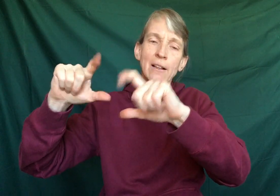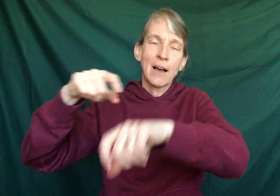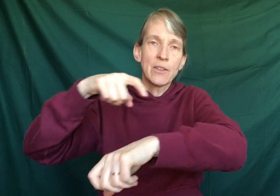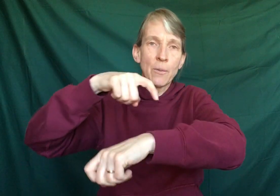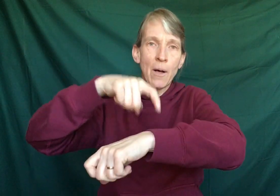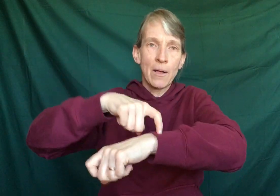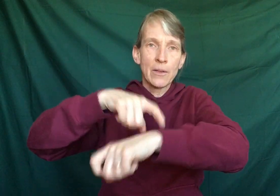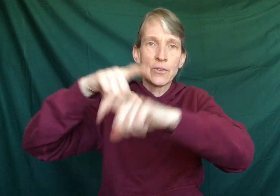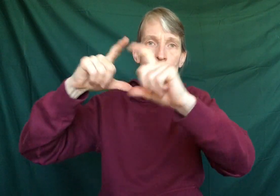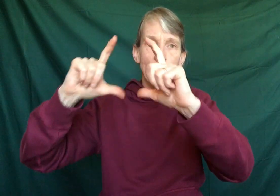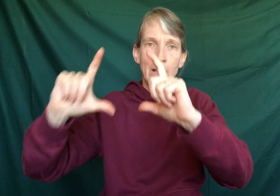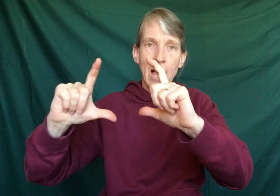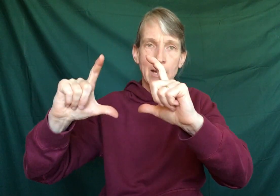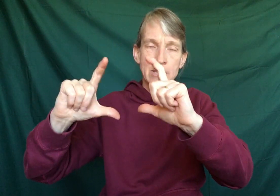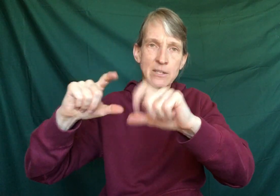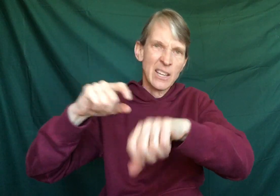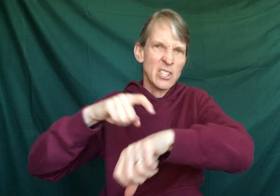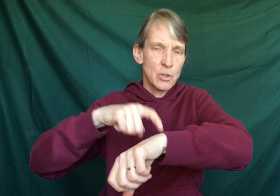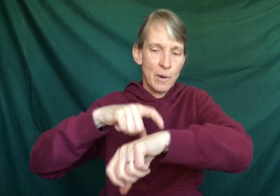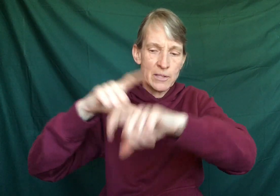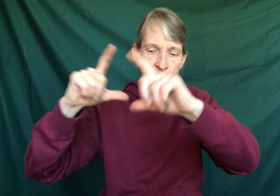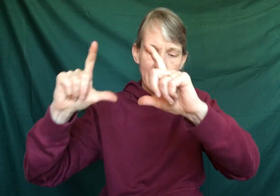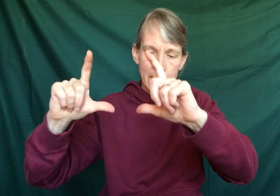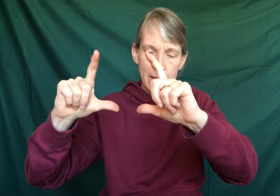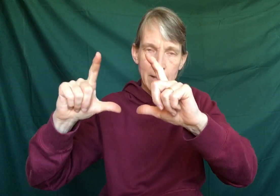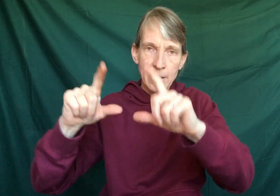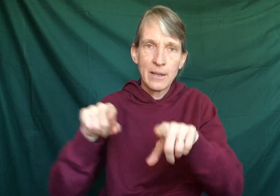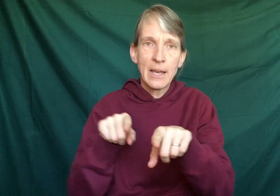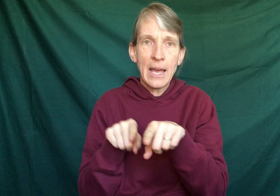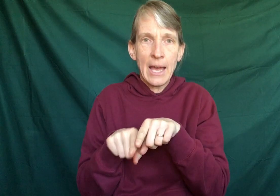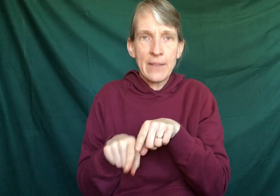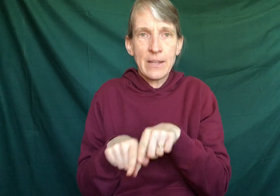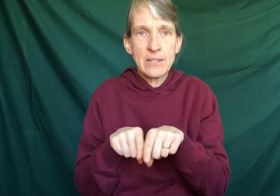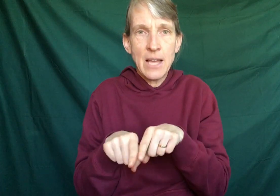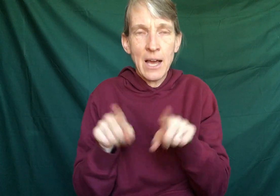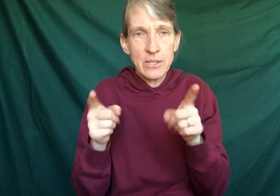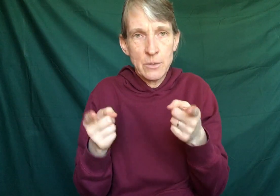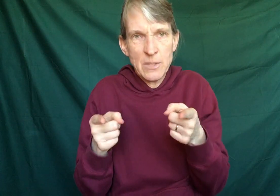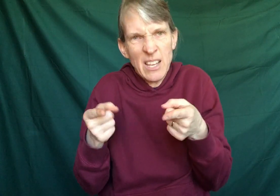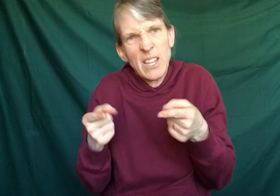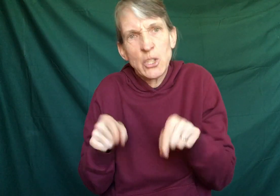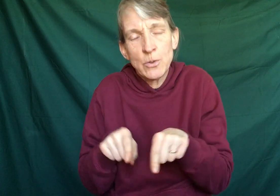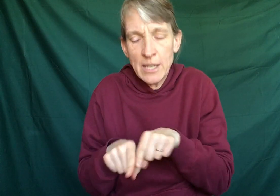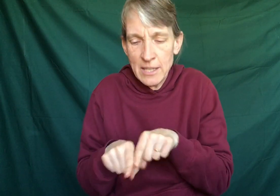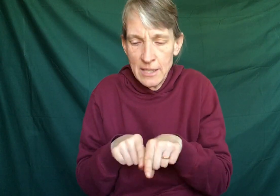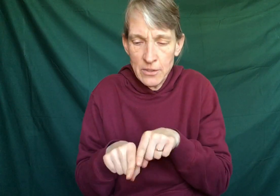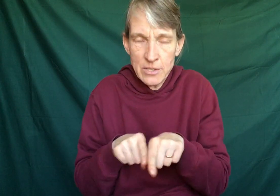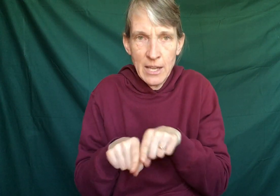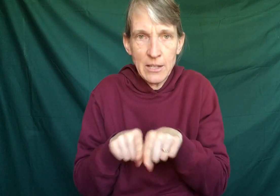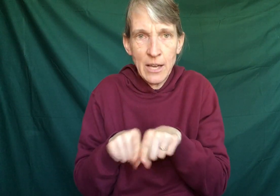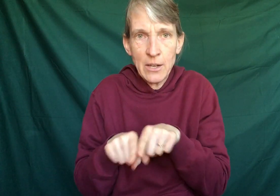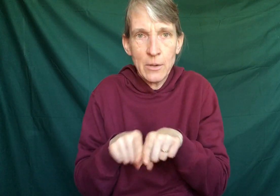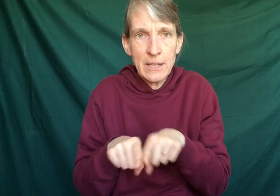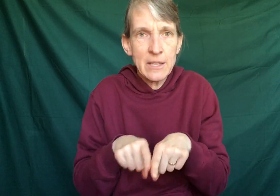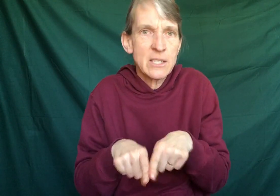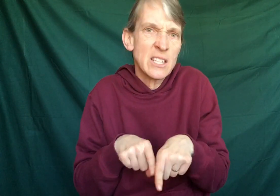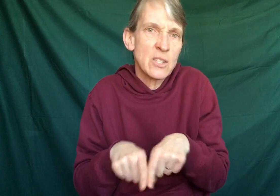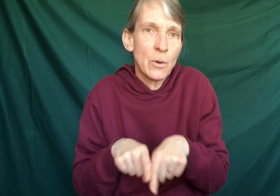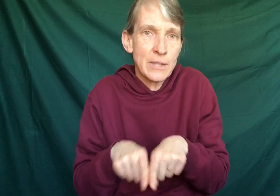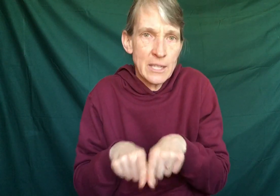a clock on the wall. So clocks is like a two part sign. And then socks, you take like two knitting needles, and you kind of go like this. Because in the olden